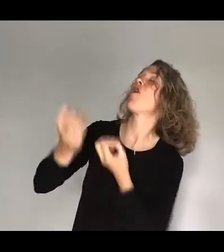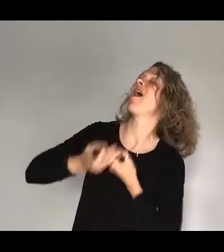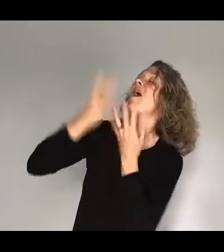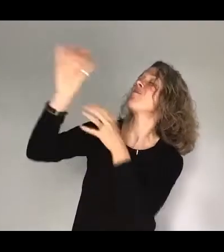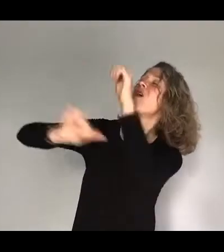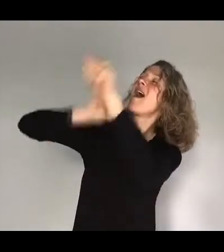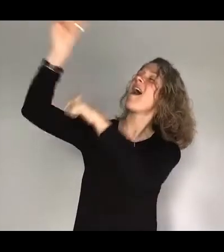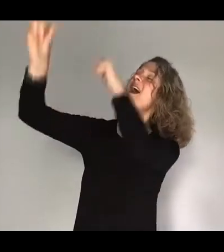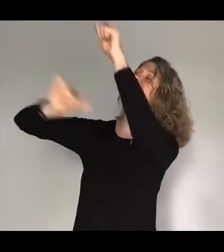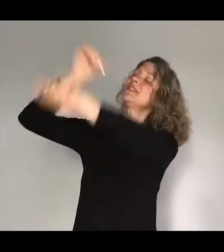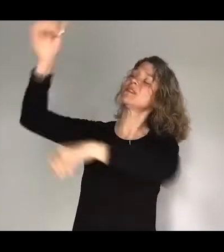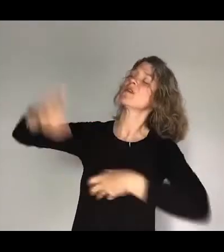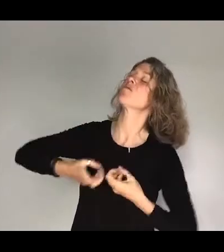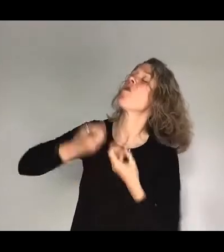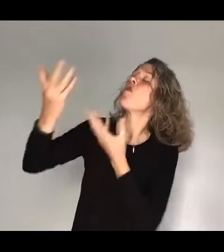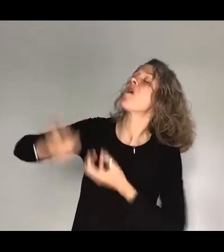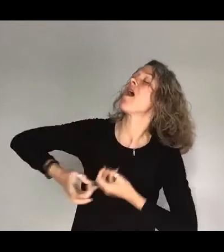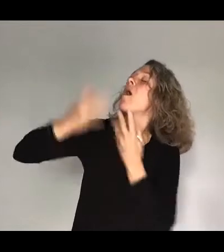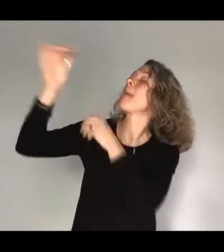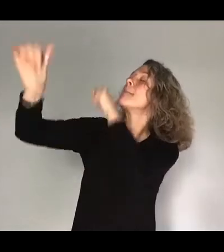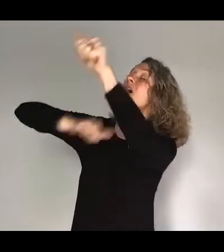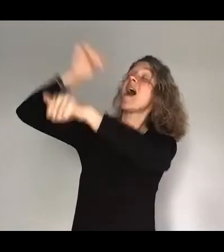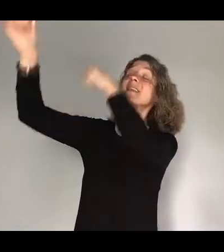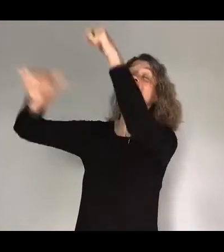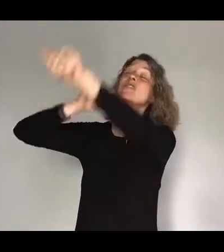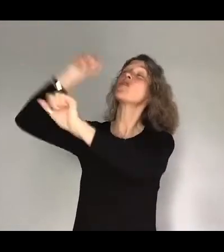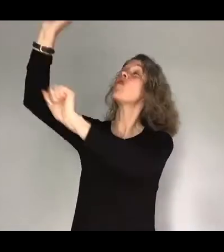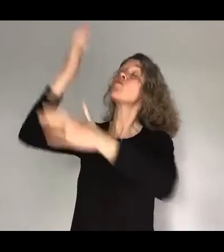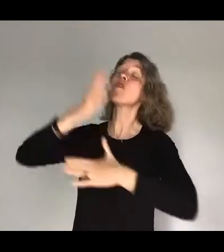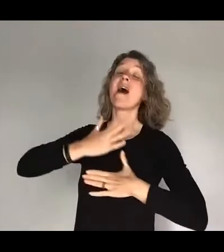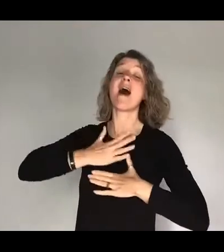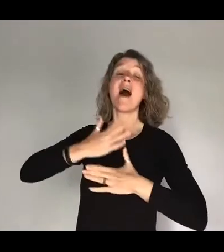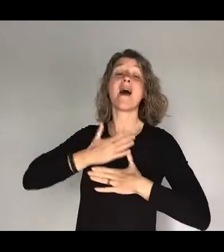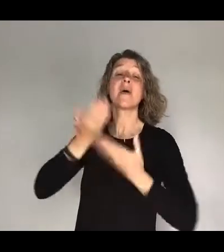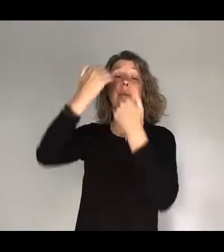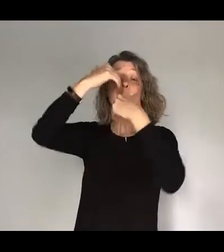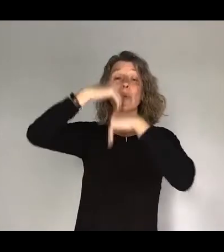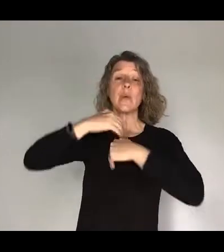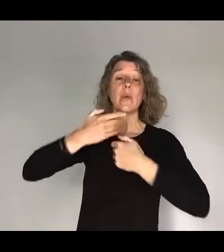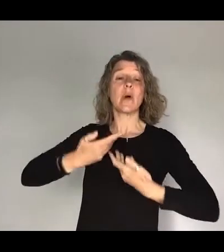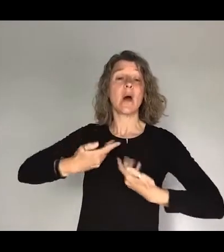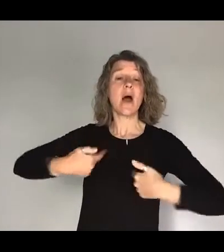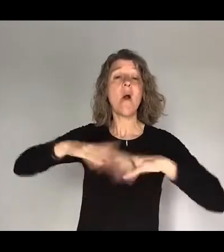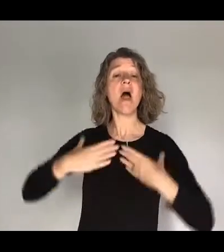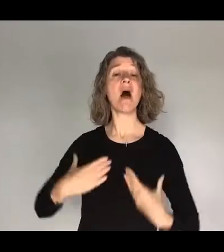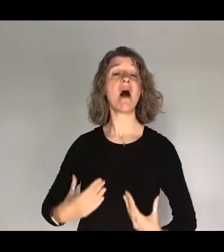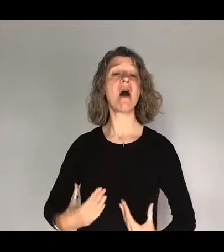praise. Pour out our praise. It's Your breath in our lives.